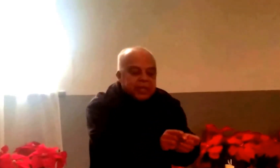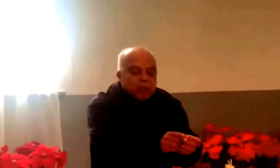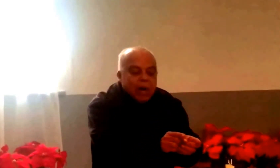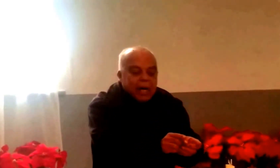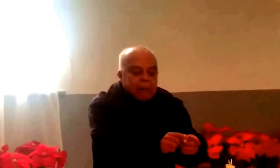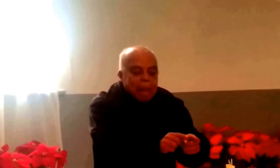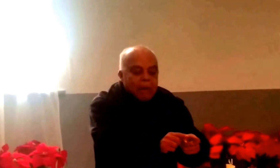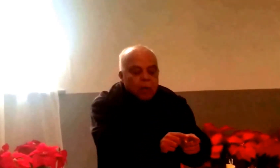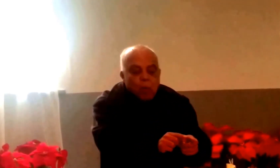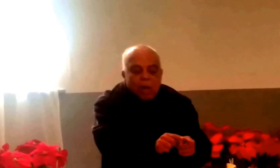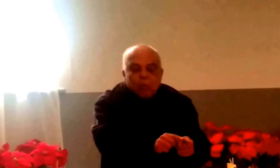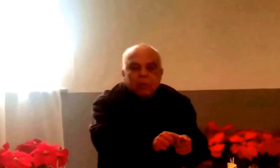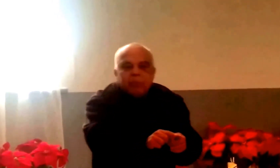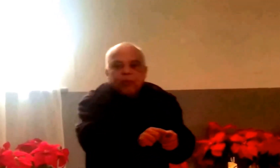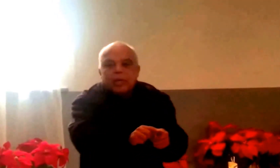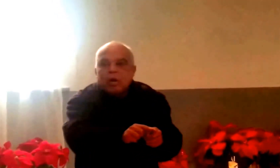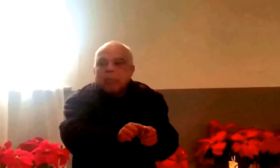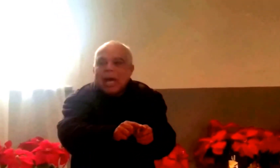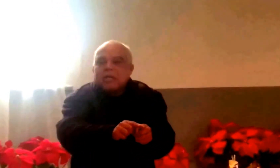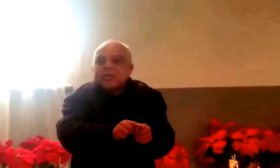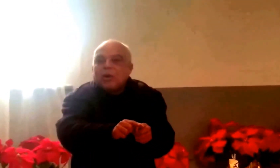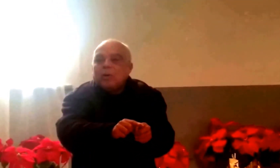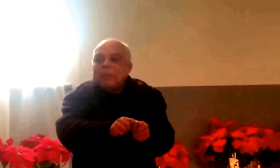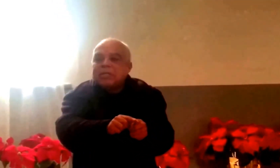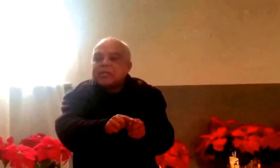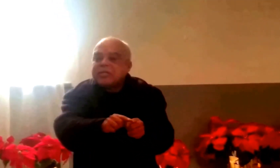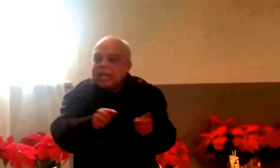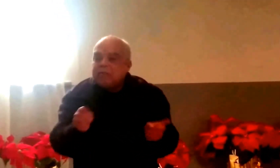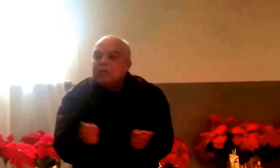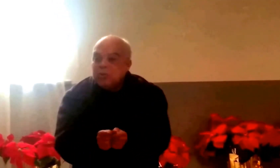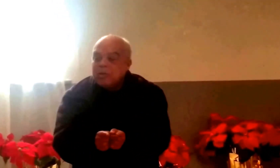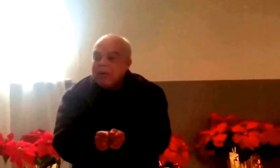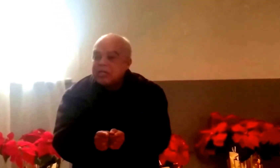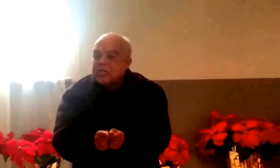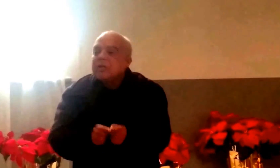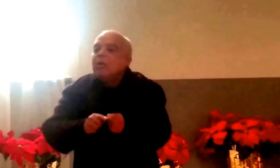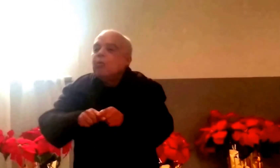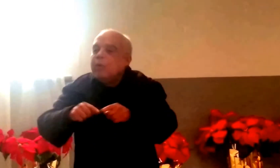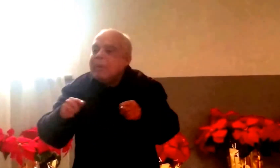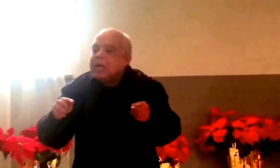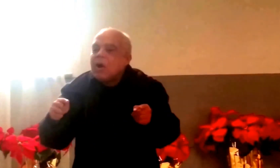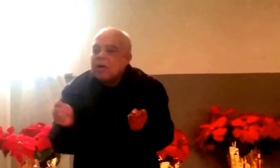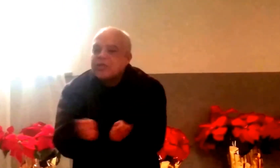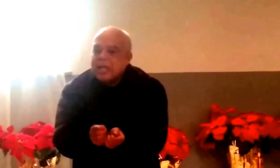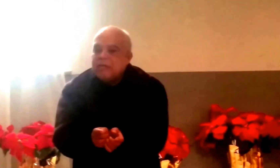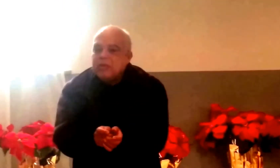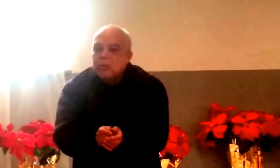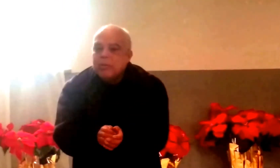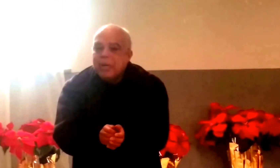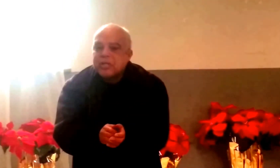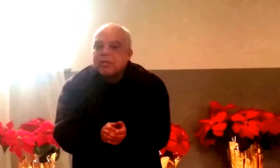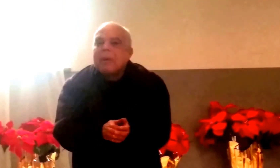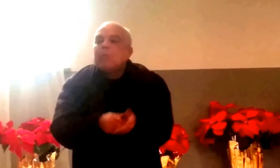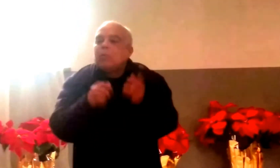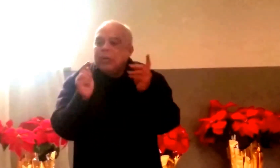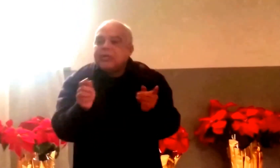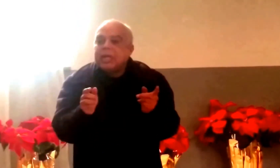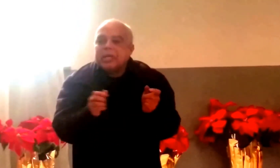CY, one week before Del Blasio makes a statement of union message, we make our statement of union message about what we think